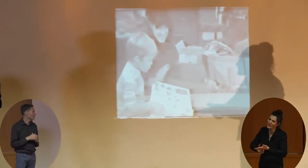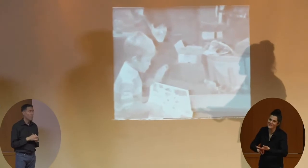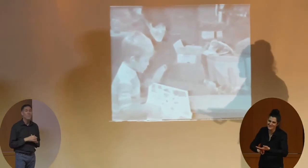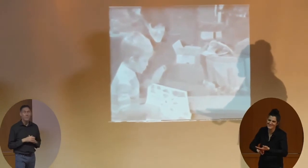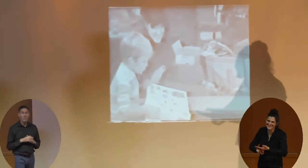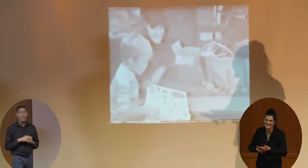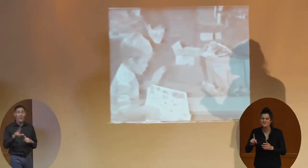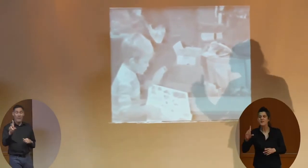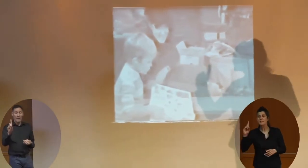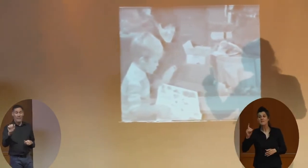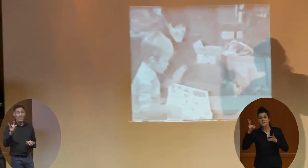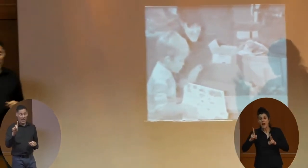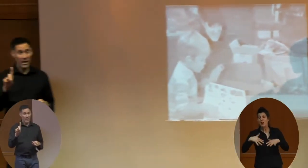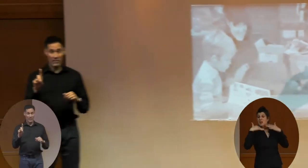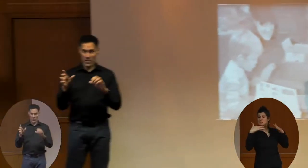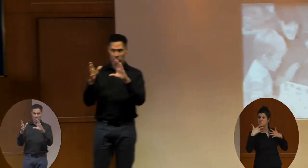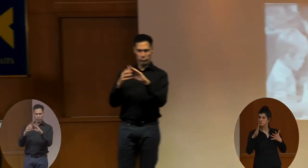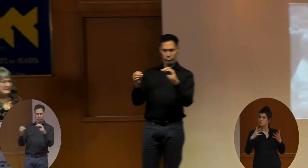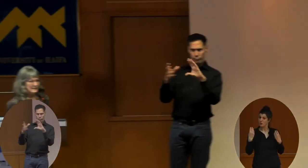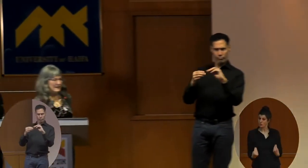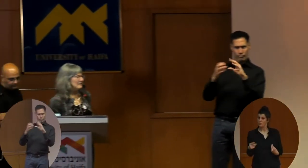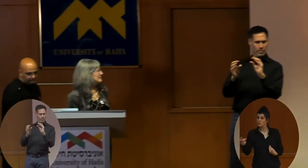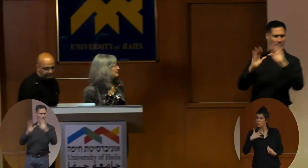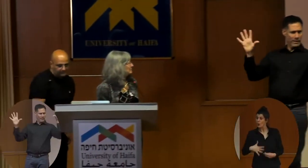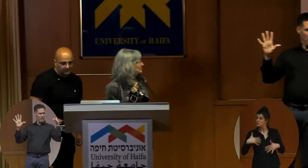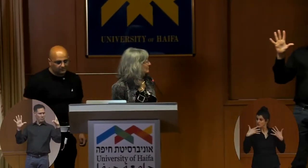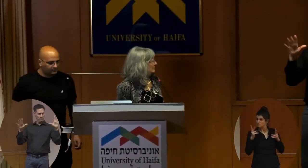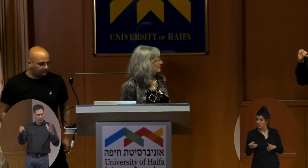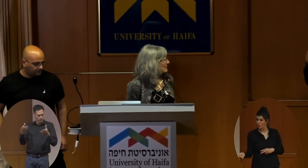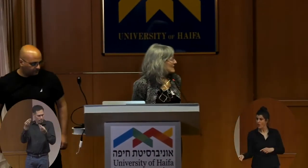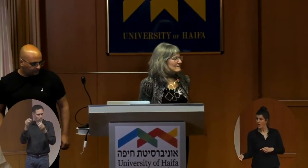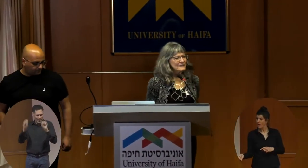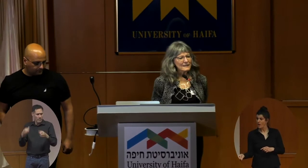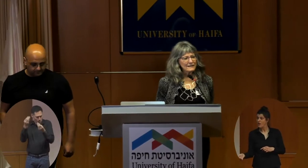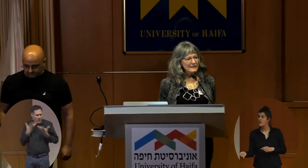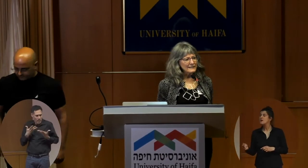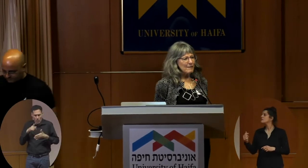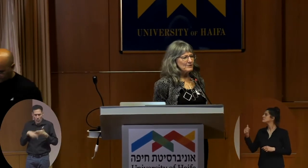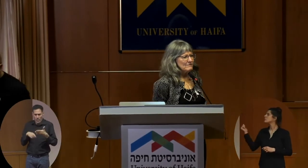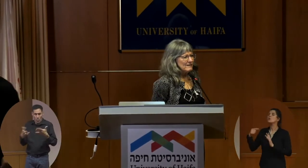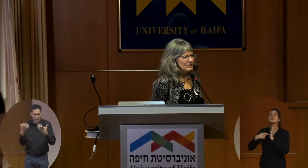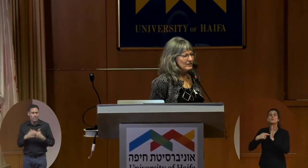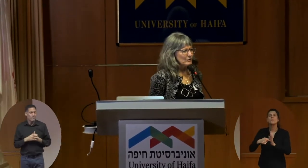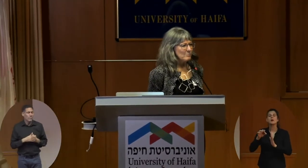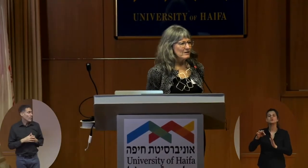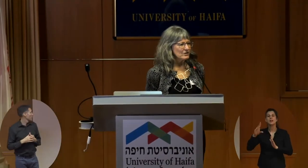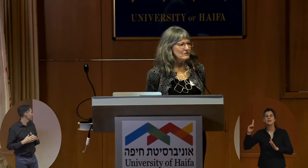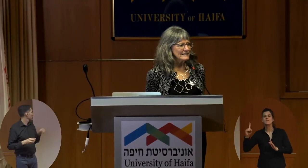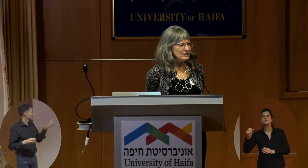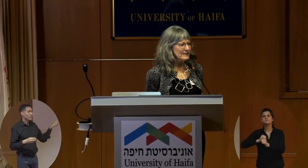David was able to tell us pretty well what he wanted to tell us. This is an example of David gesturing about shovels. He's